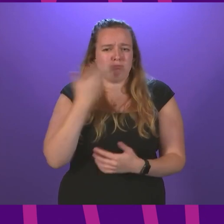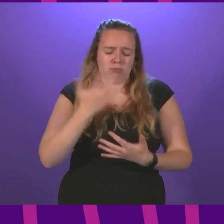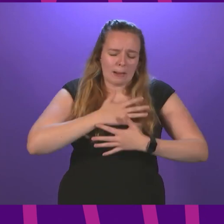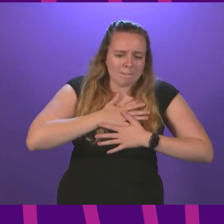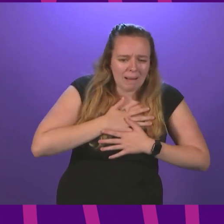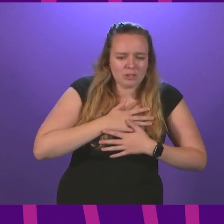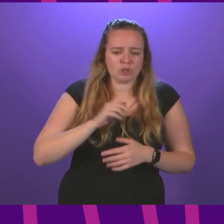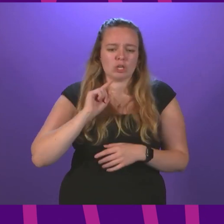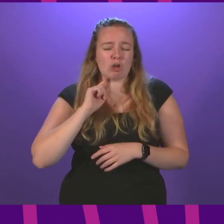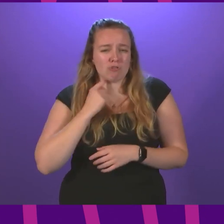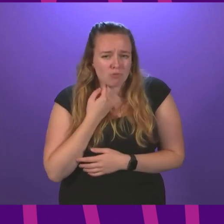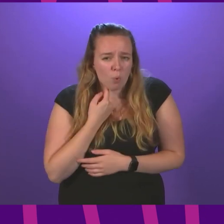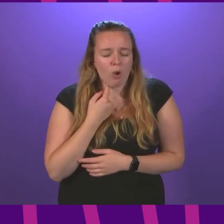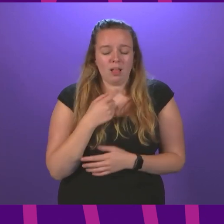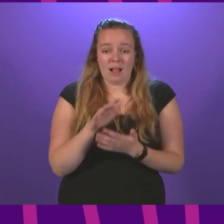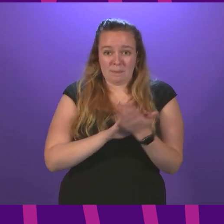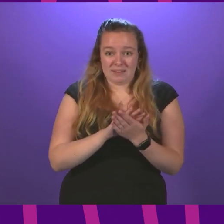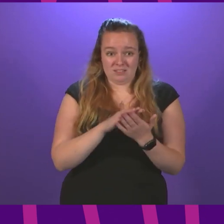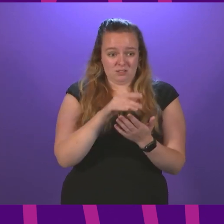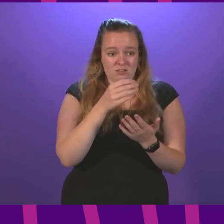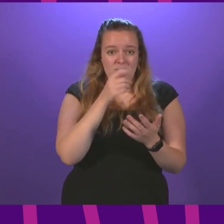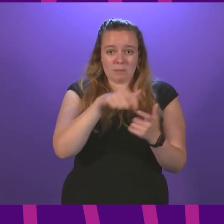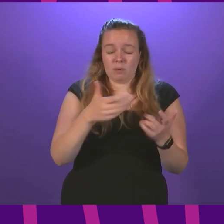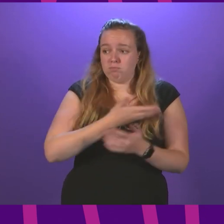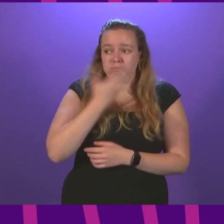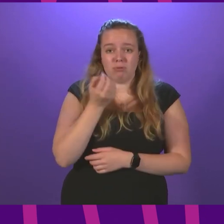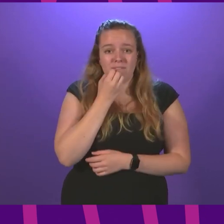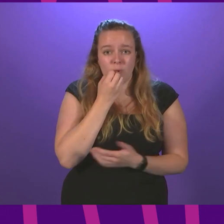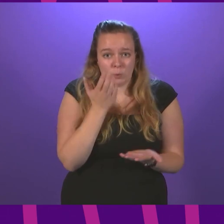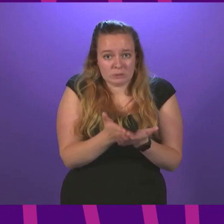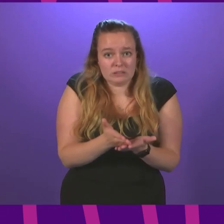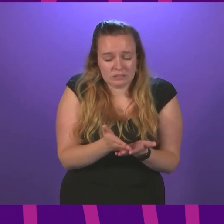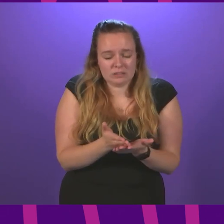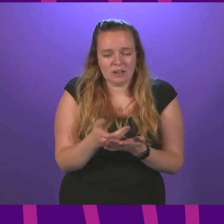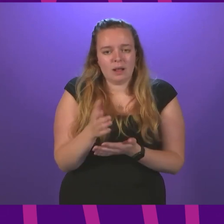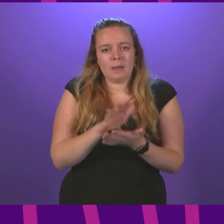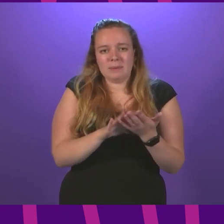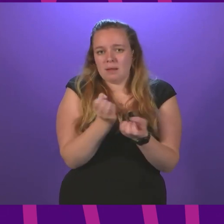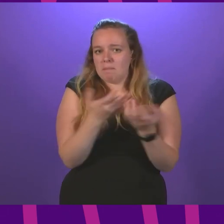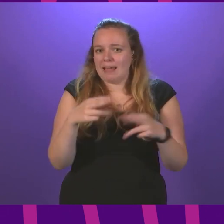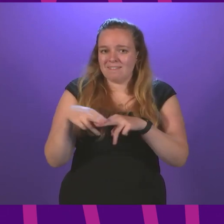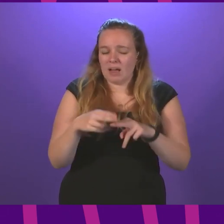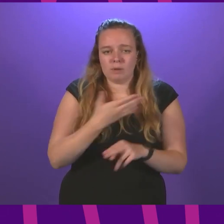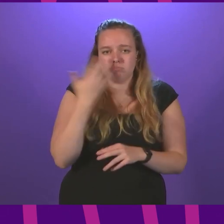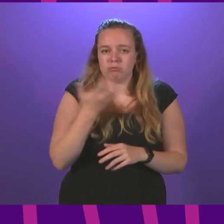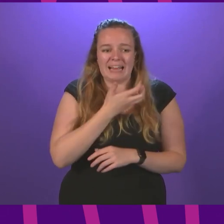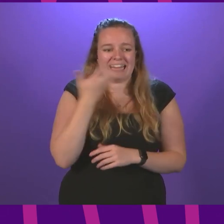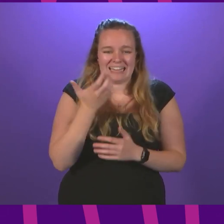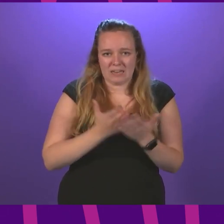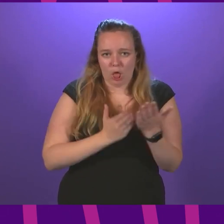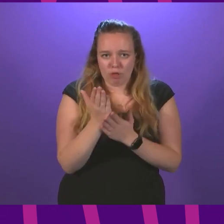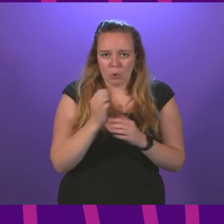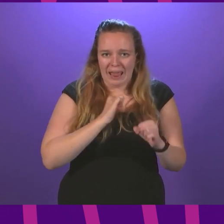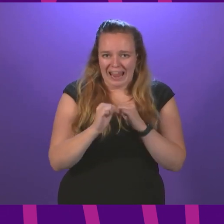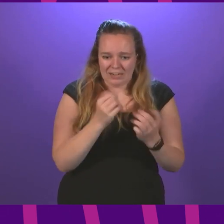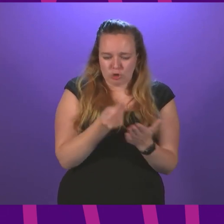It is cruel. It will literally take the food out of people's mouths. It will mean many families will be unable to heat their homes at a time when energy